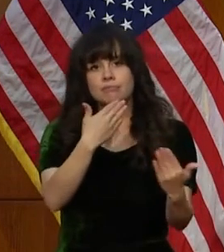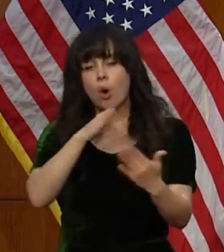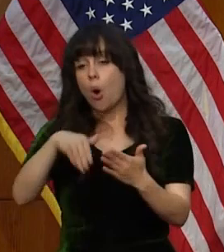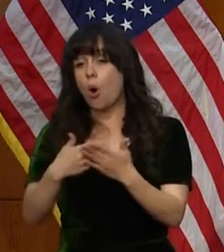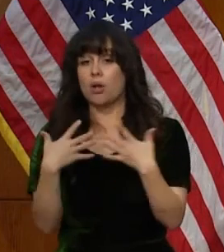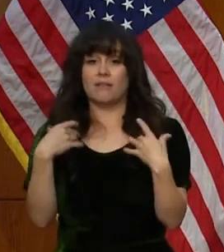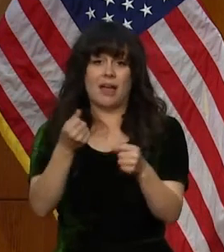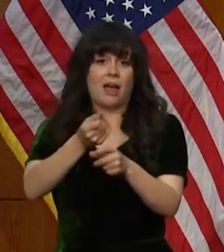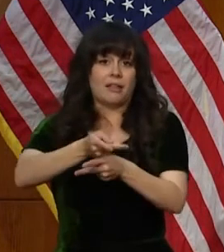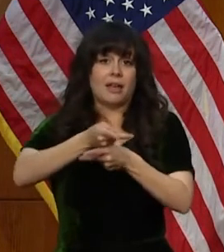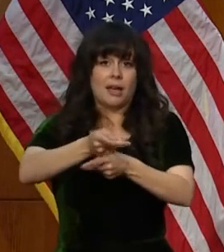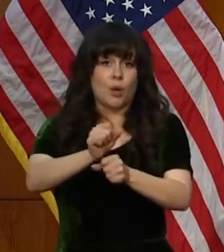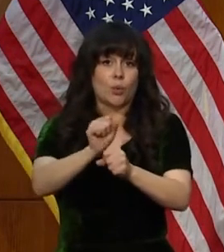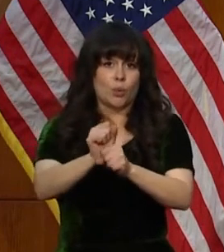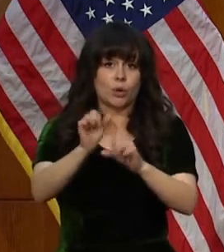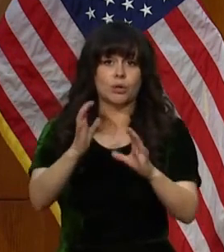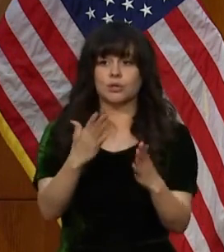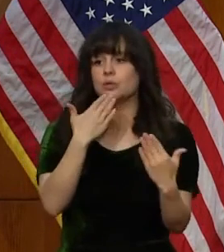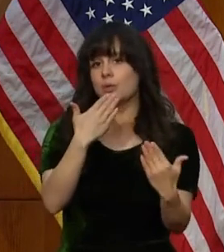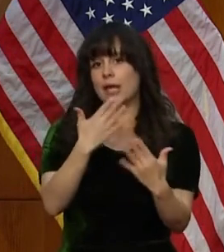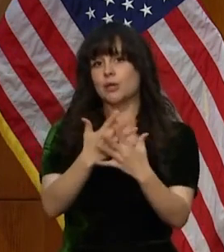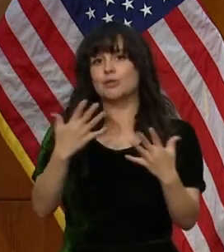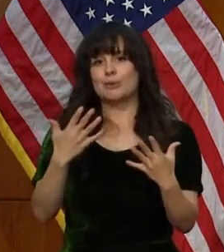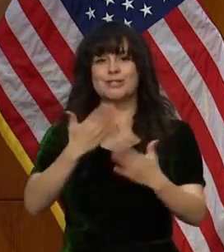workers, so we thank you for all that you do. Happy Nurses Day.